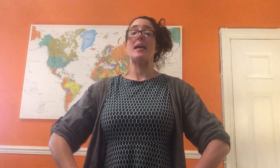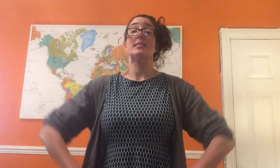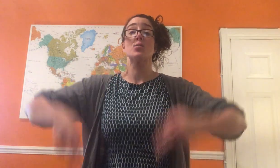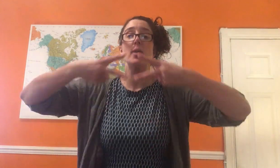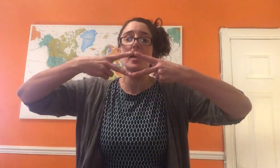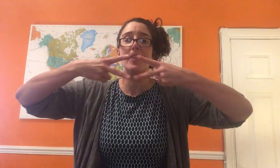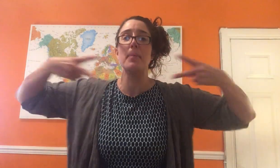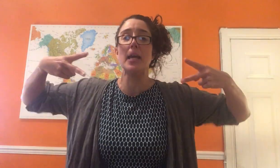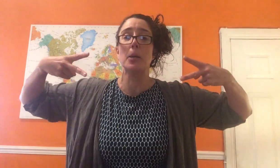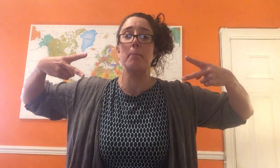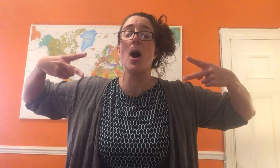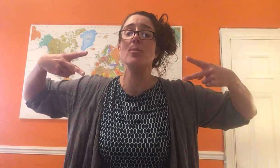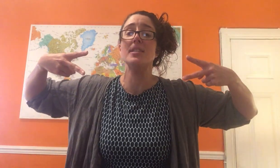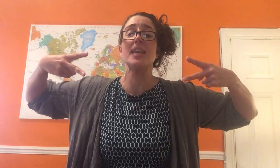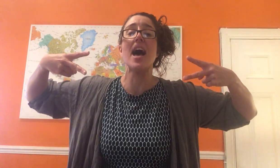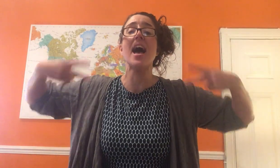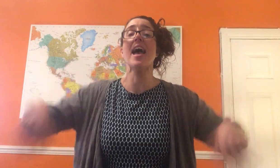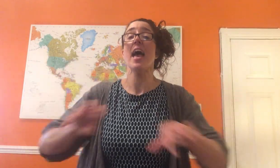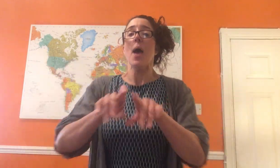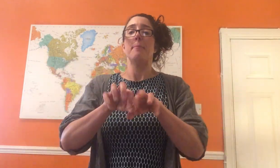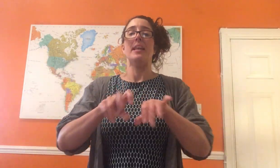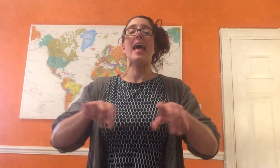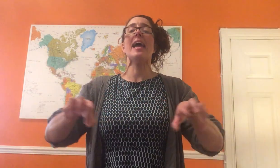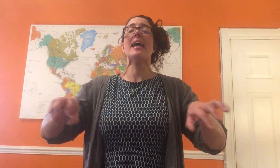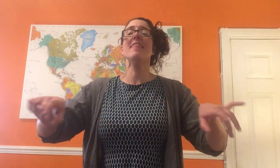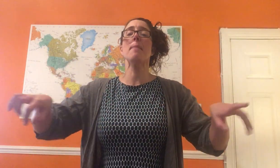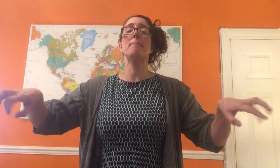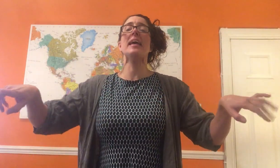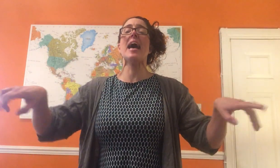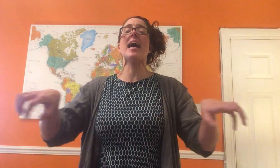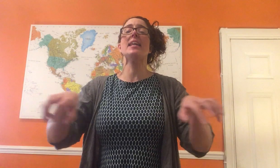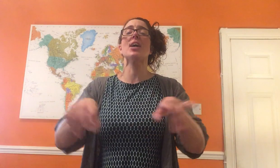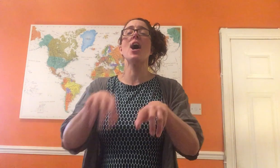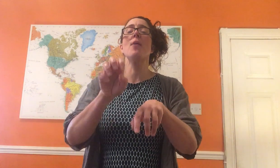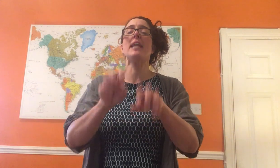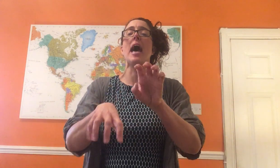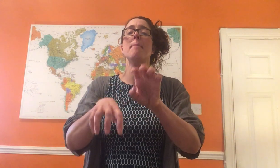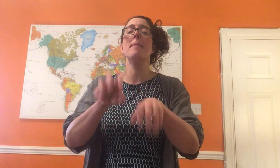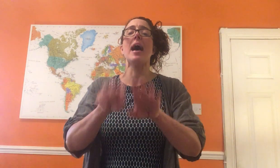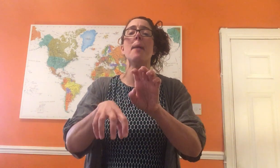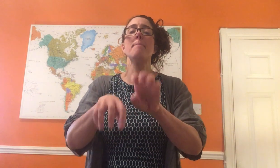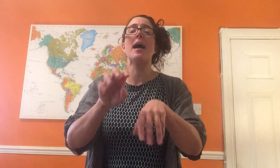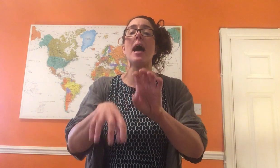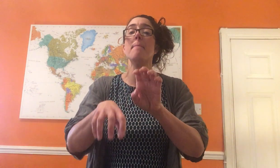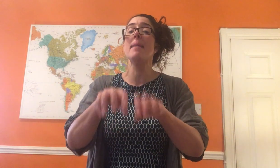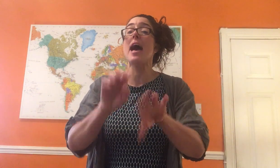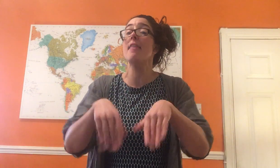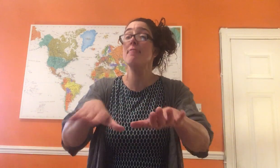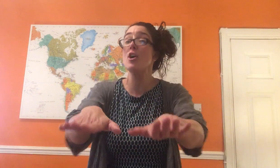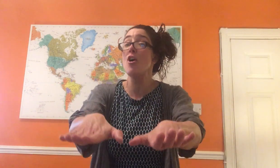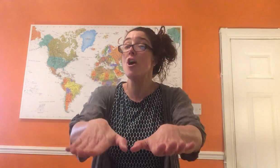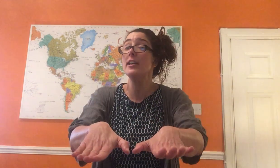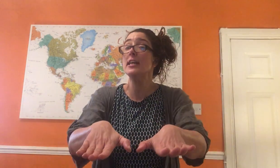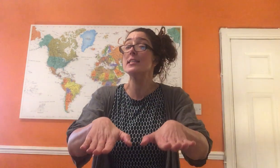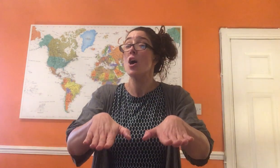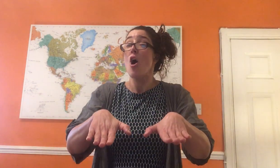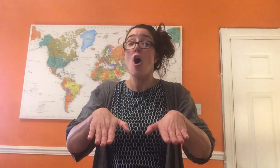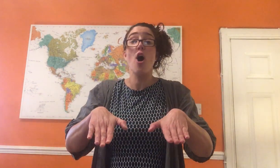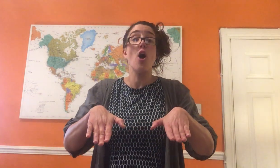best with a big bow tie. Playing the piano, going hammer, hammer, hammer. And the audience all